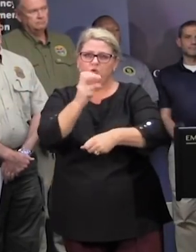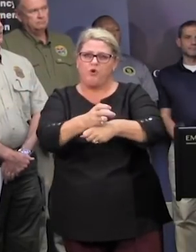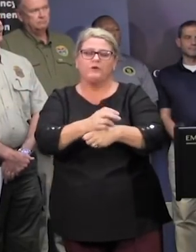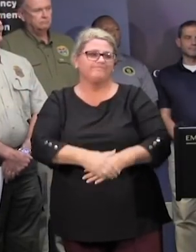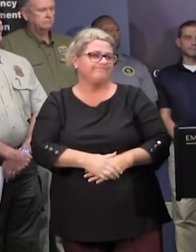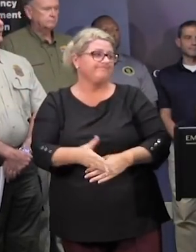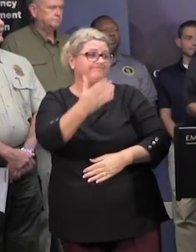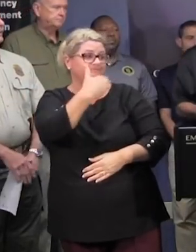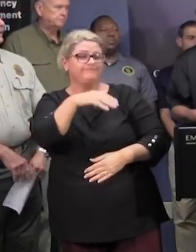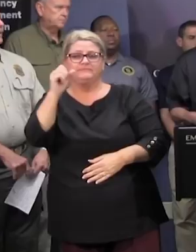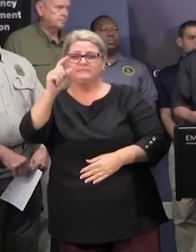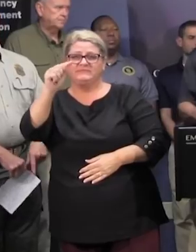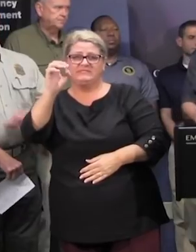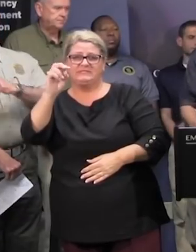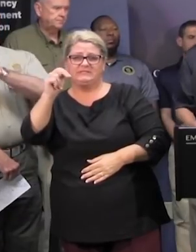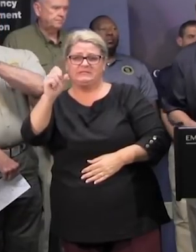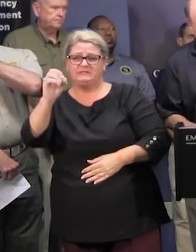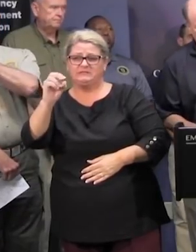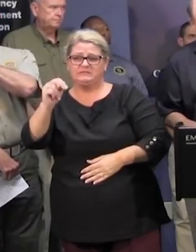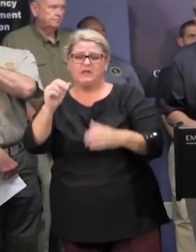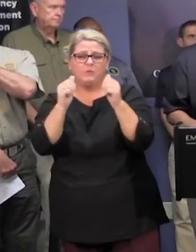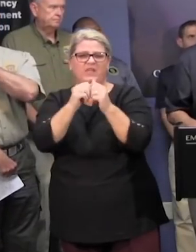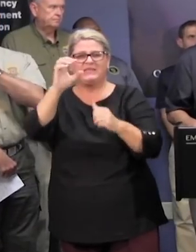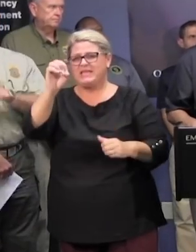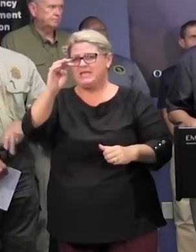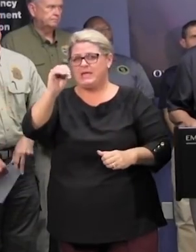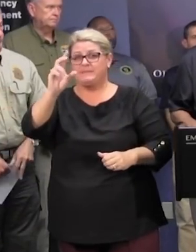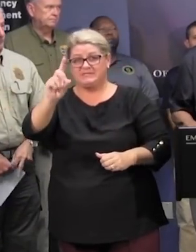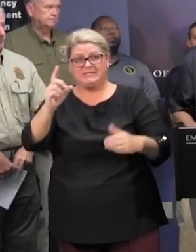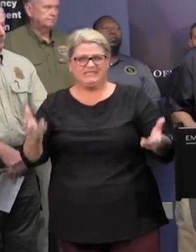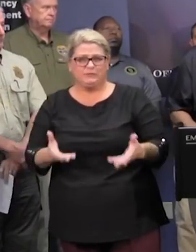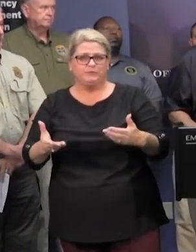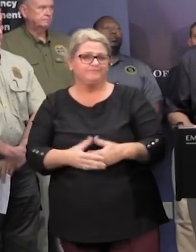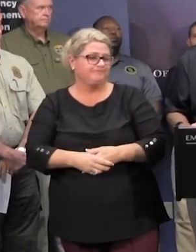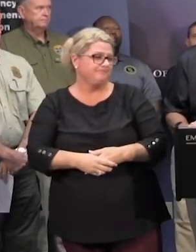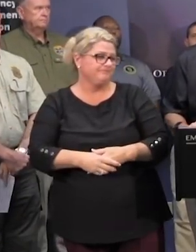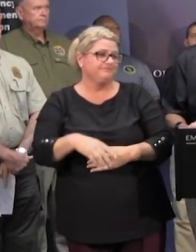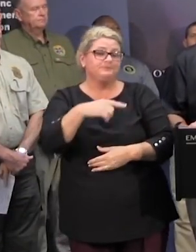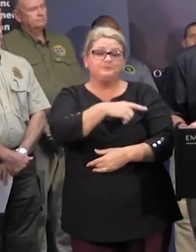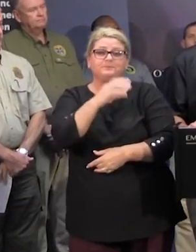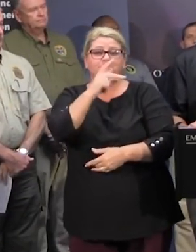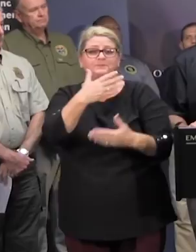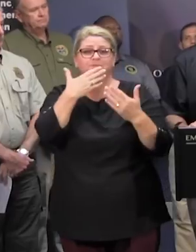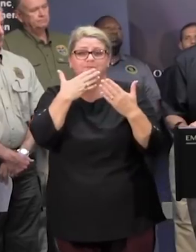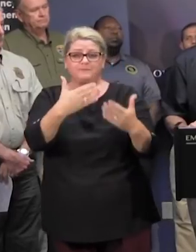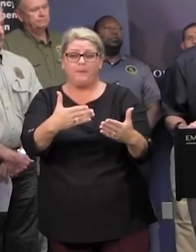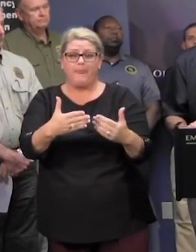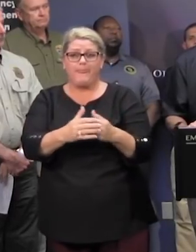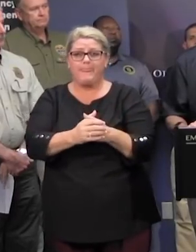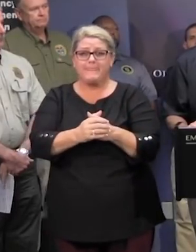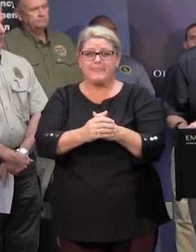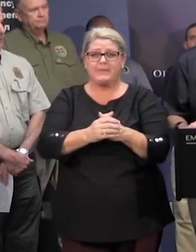stinson of the management division thank you sir uh in terms of the response uh